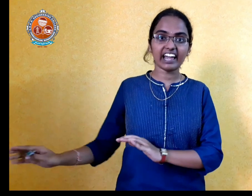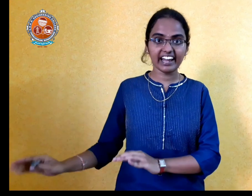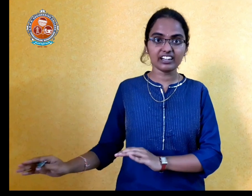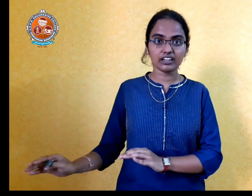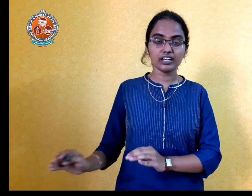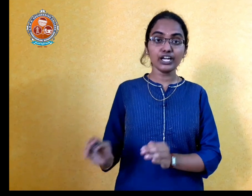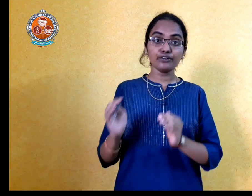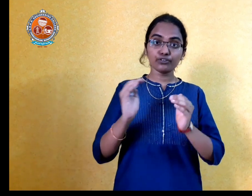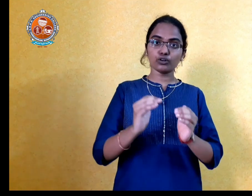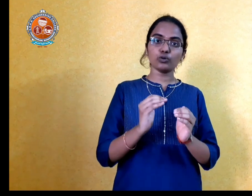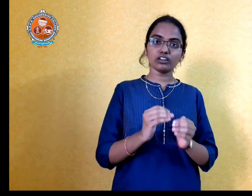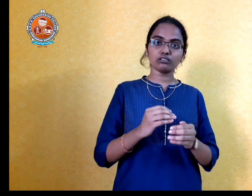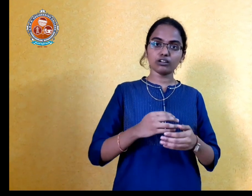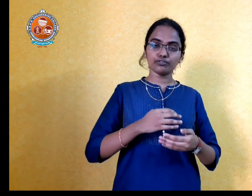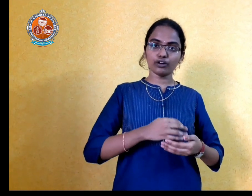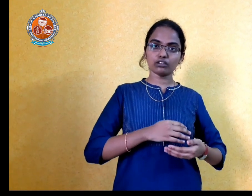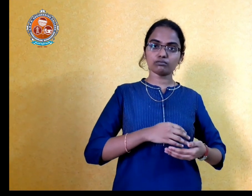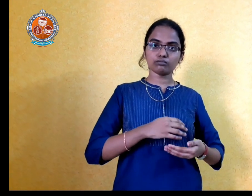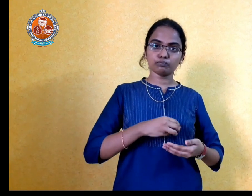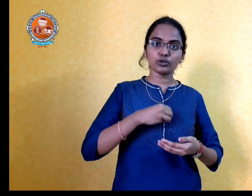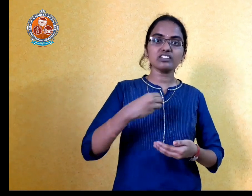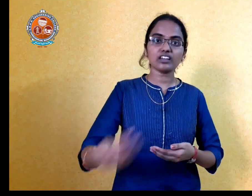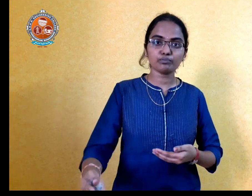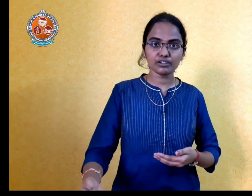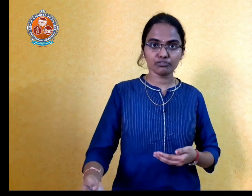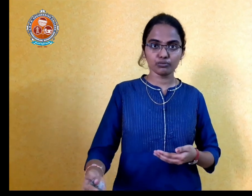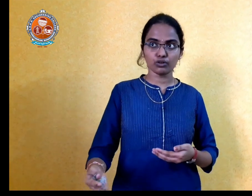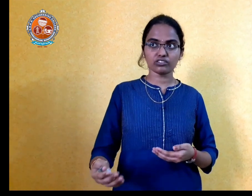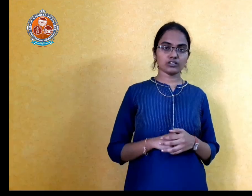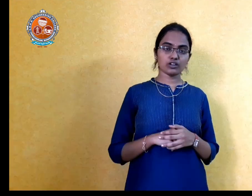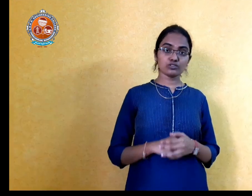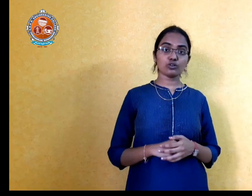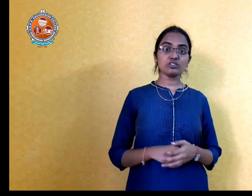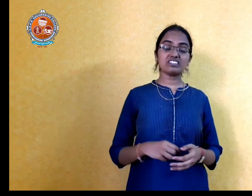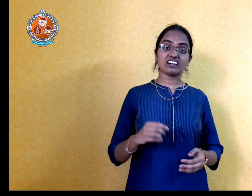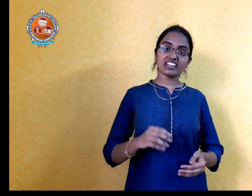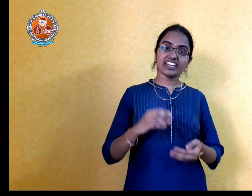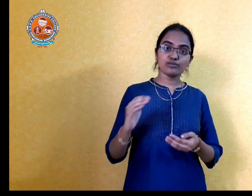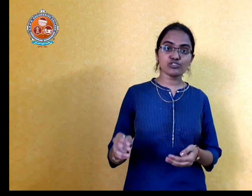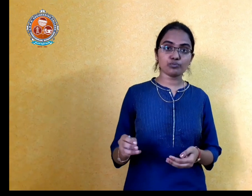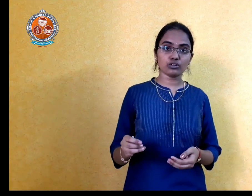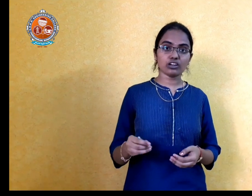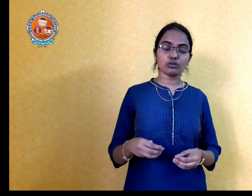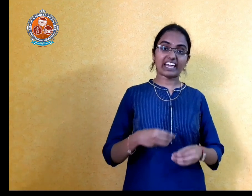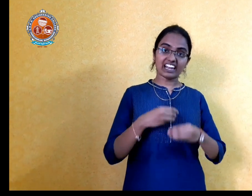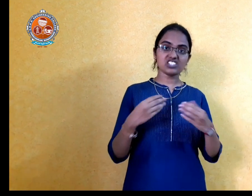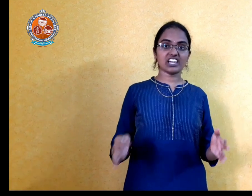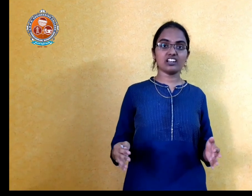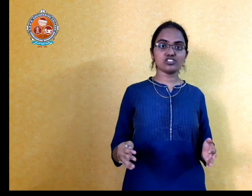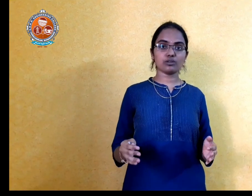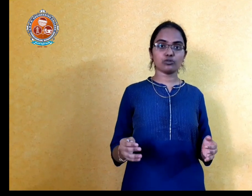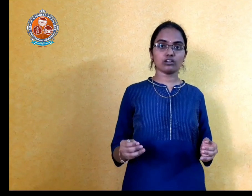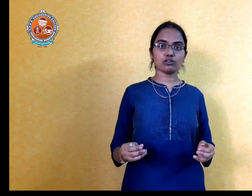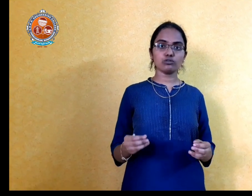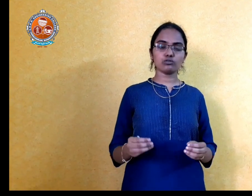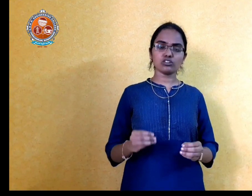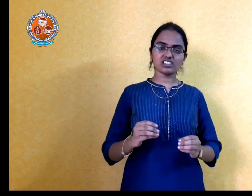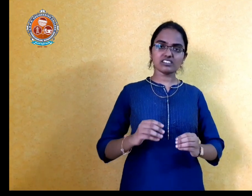end. If you are doing, if you are putting something from your side, so sir aim chept you naru, yela chayayalam chept you naru. So just